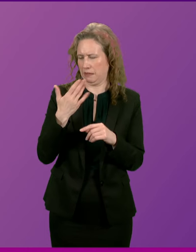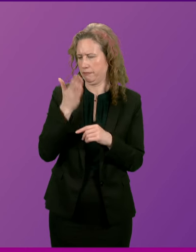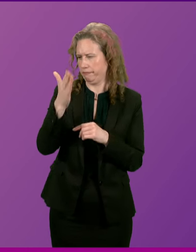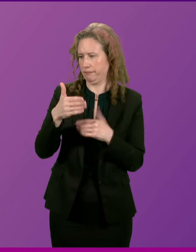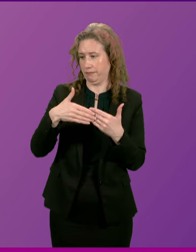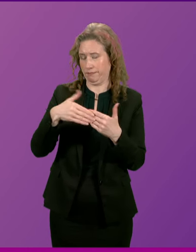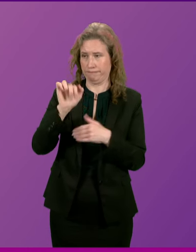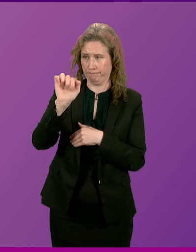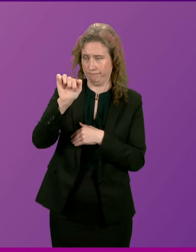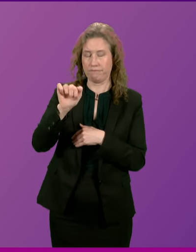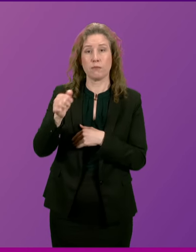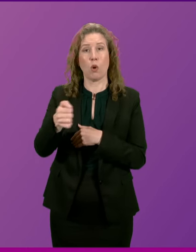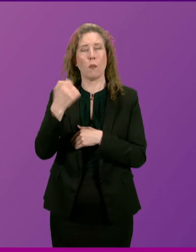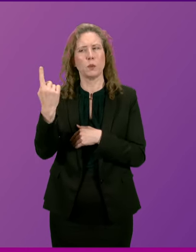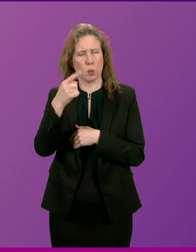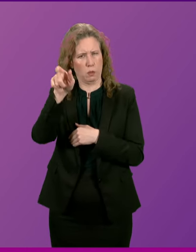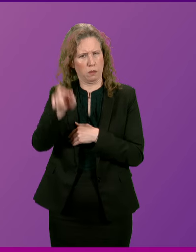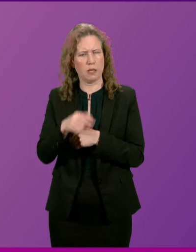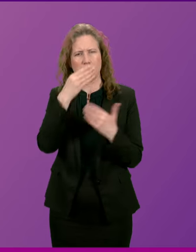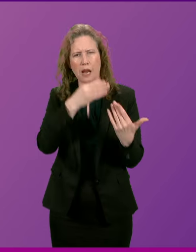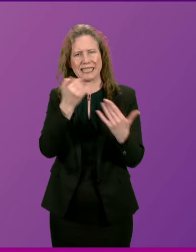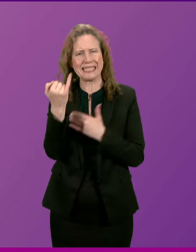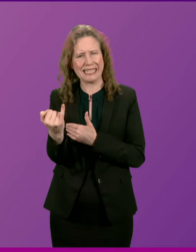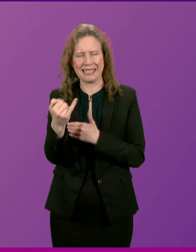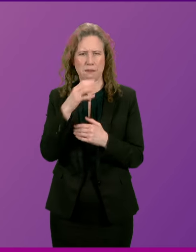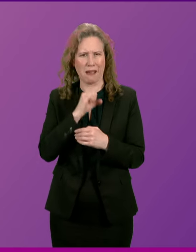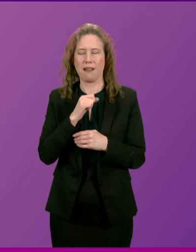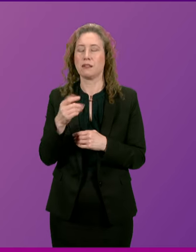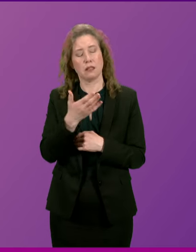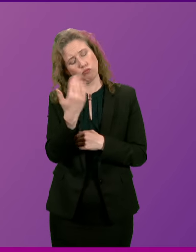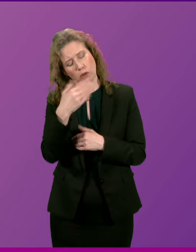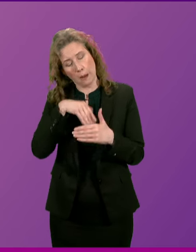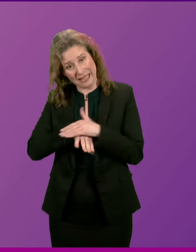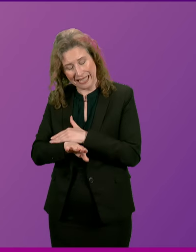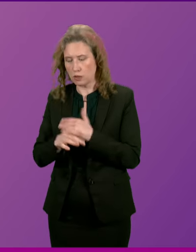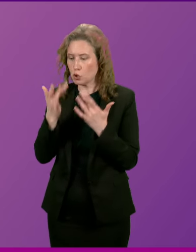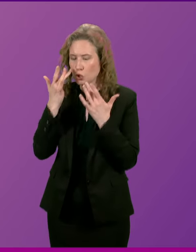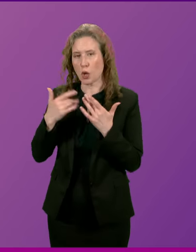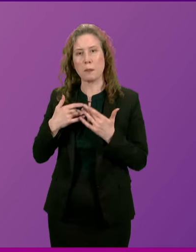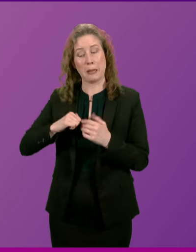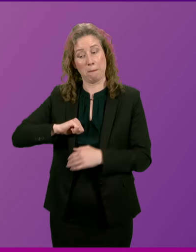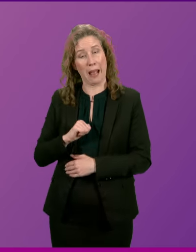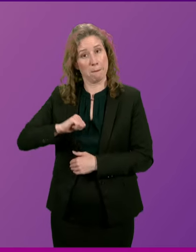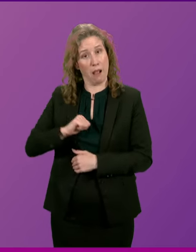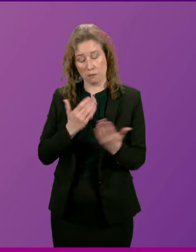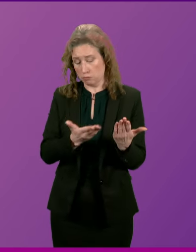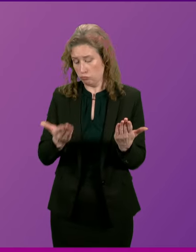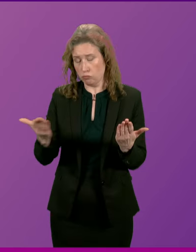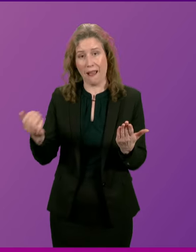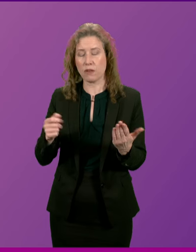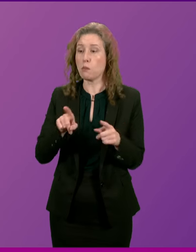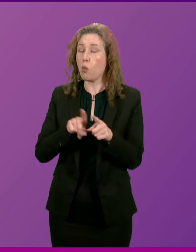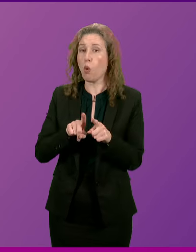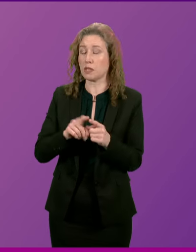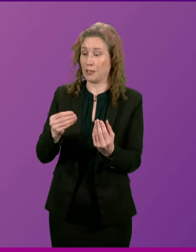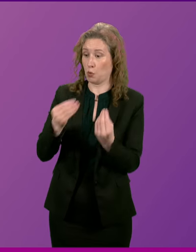and that door was answered by a 96-year-old gentleman who invited me in to admire his collection of bagpipes. Not only that, but he